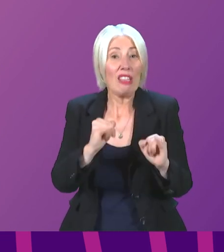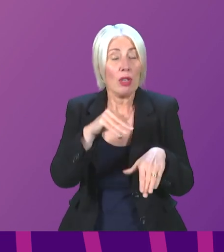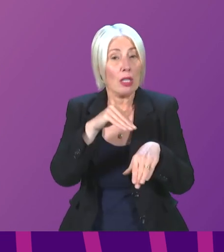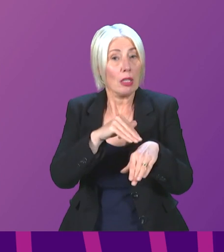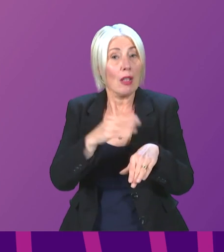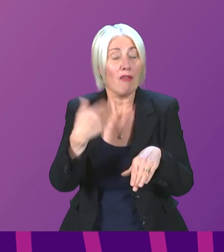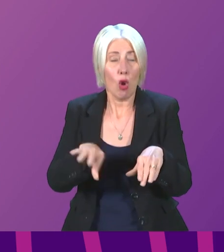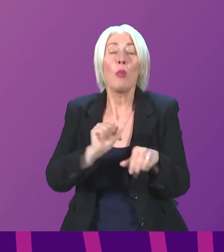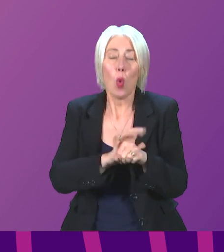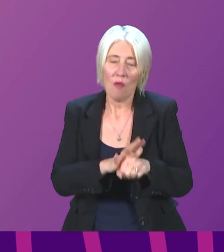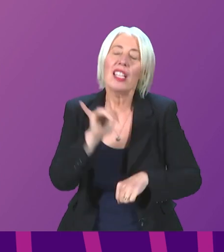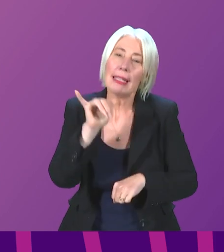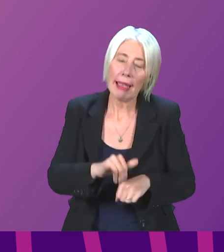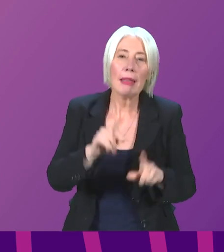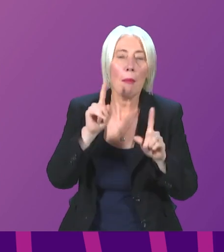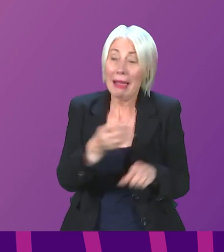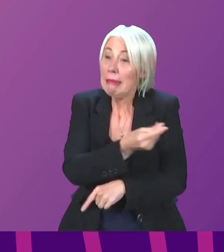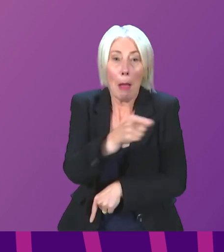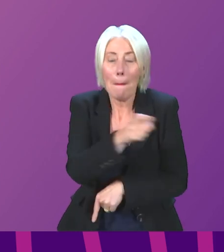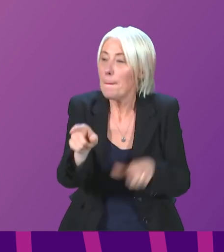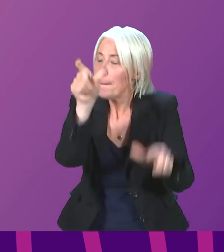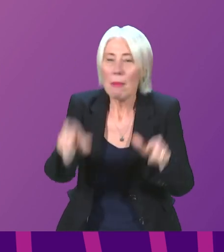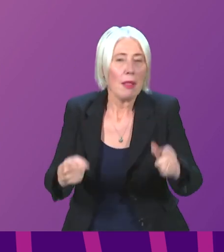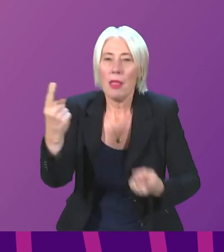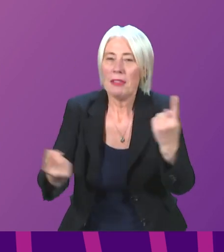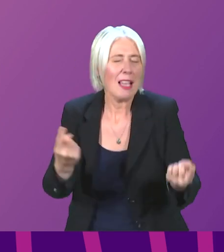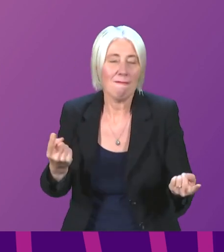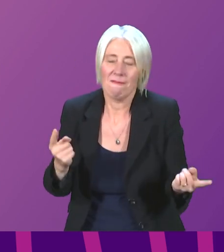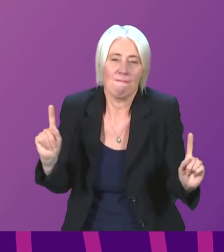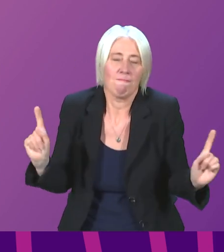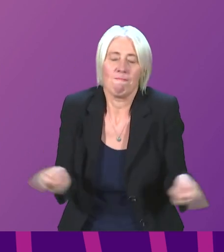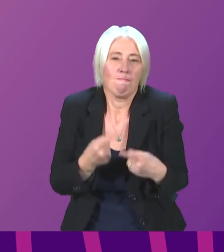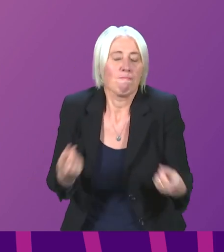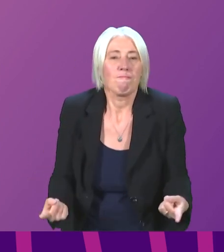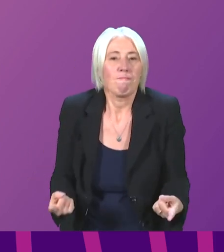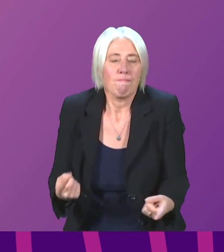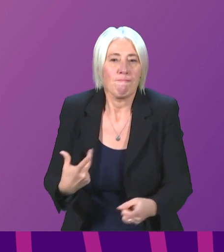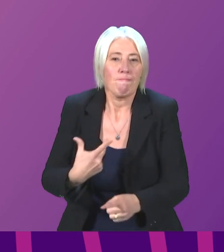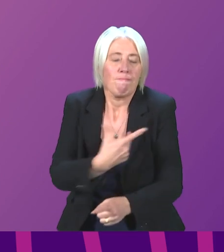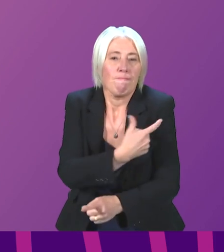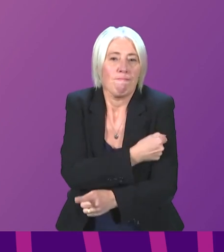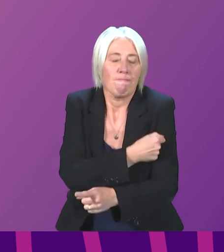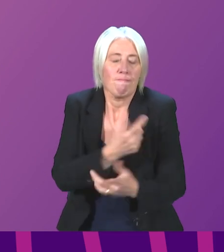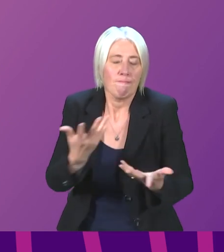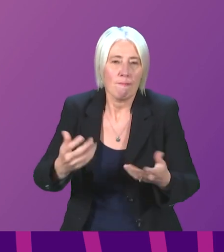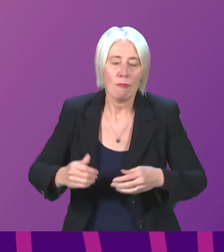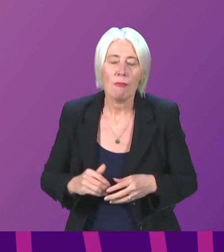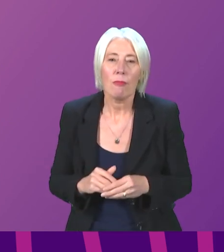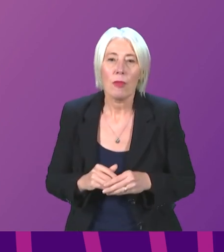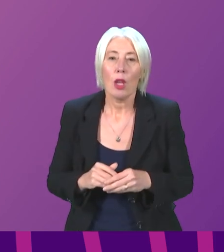of COVID. There will be some people who may just not be able to exhibit immune response